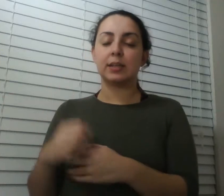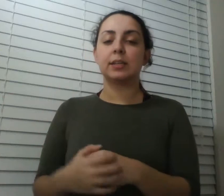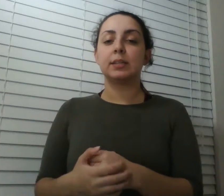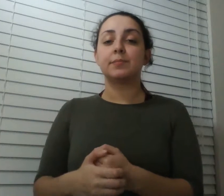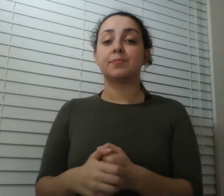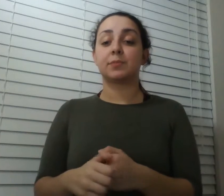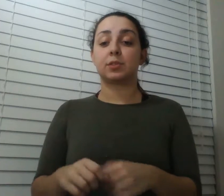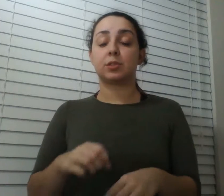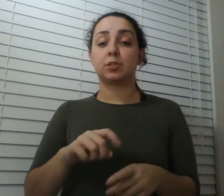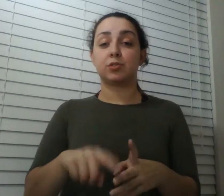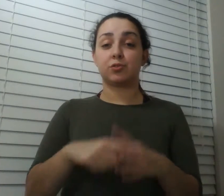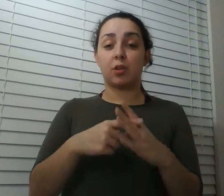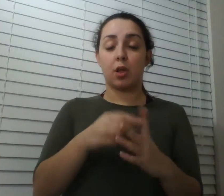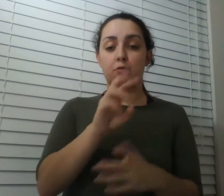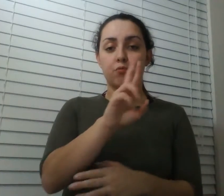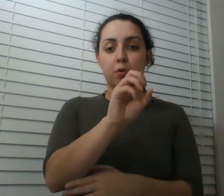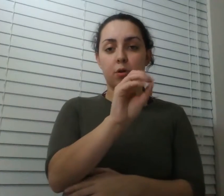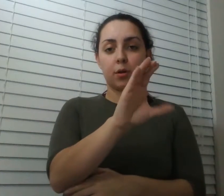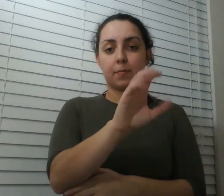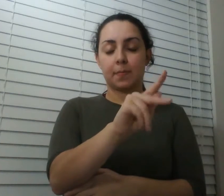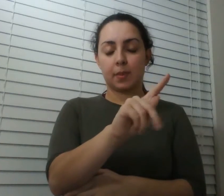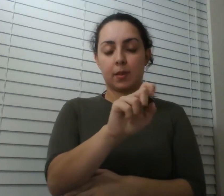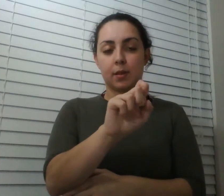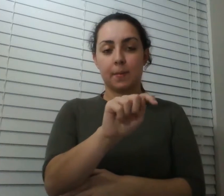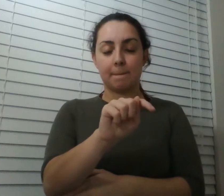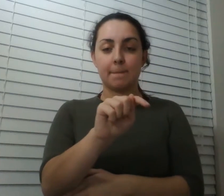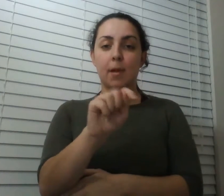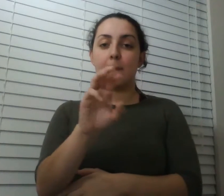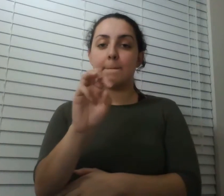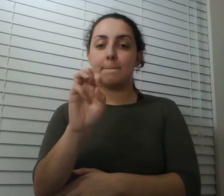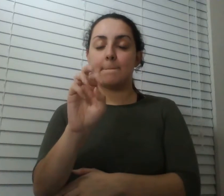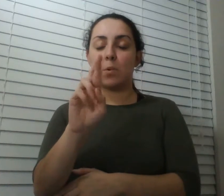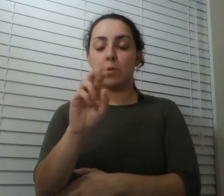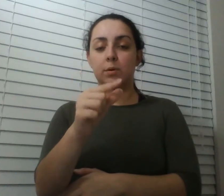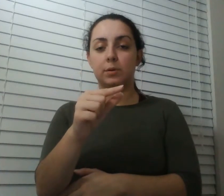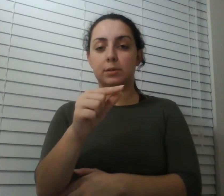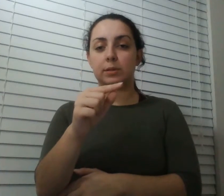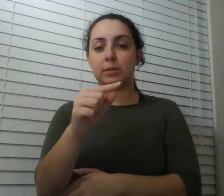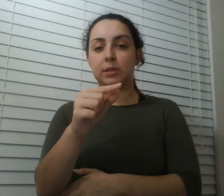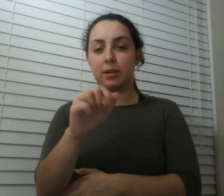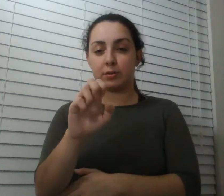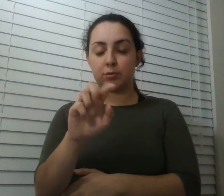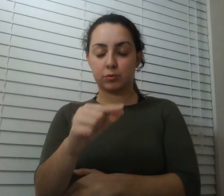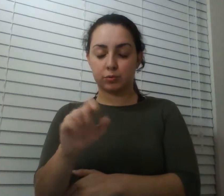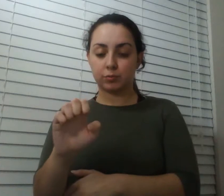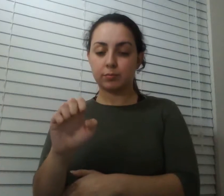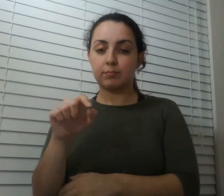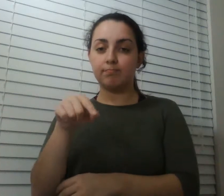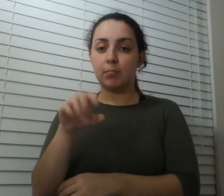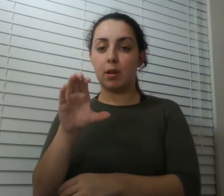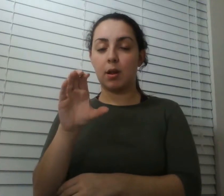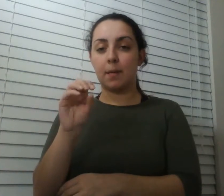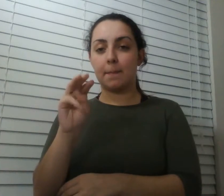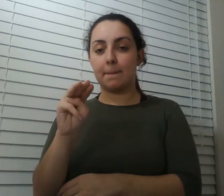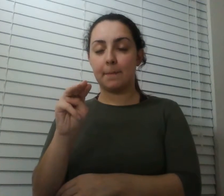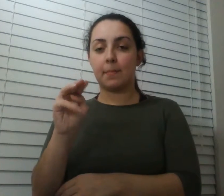.com slash radio lab equal housing lender licensed in all 50 states and mlsconsumeraccess.org number